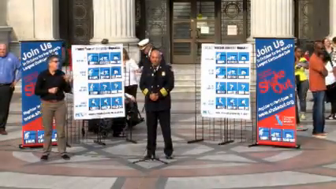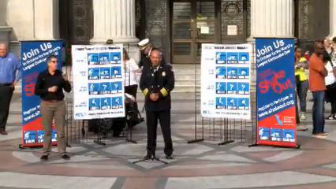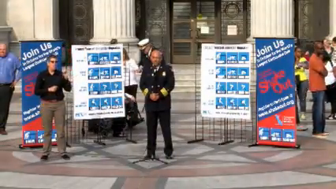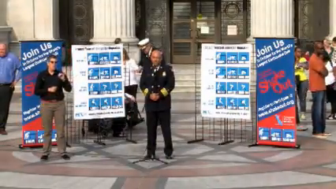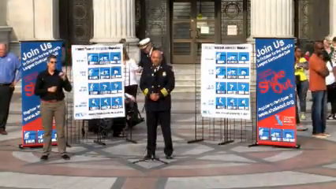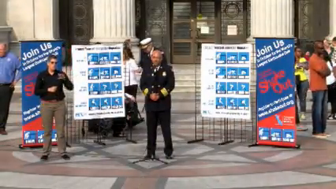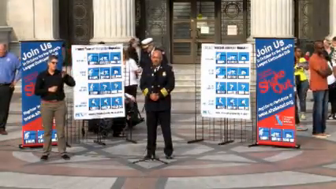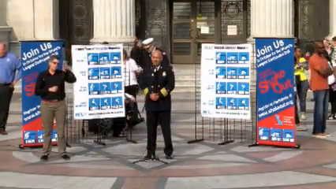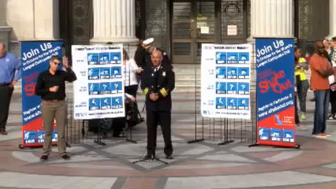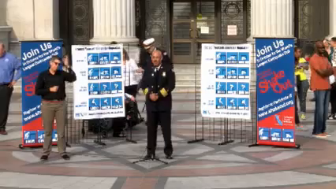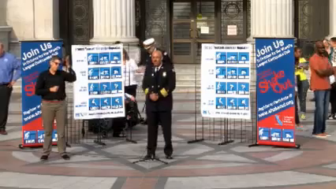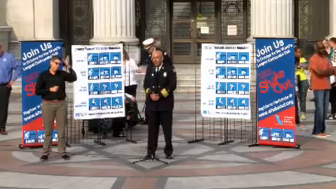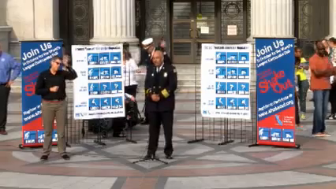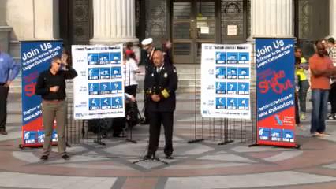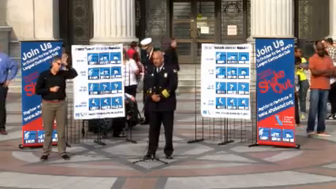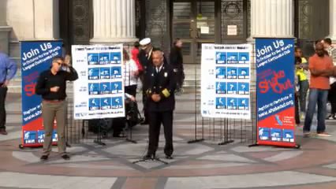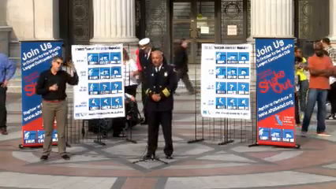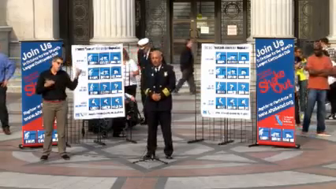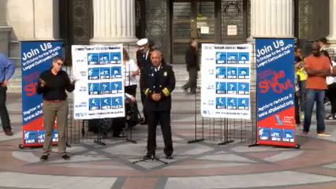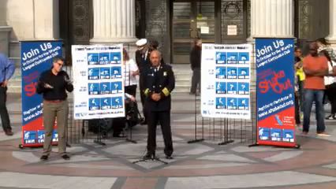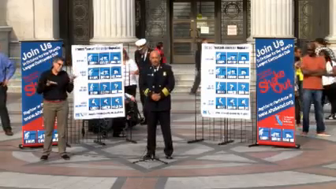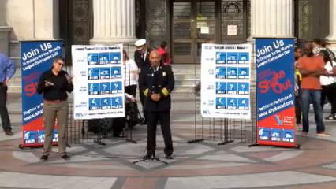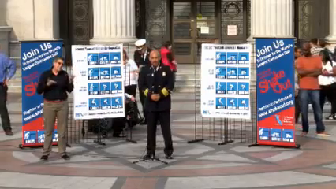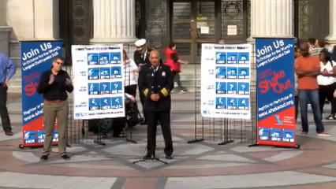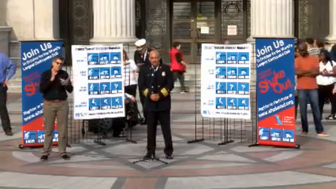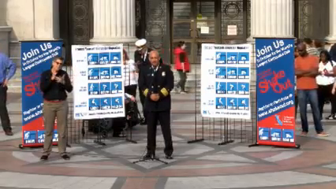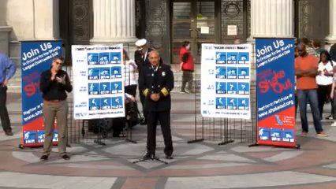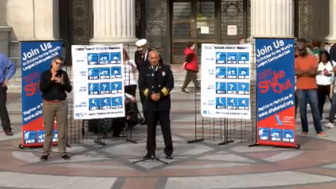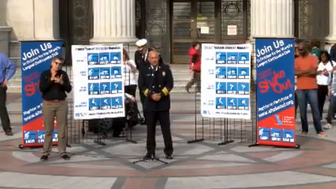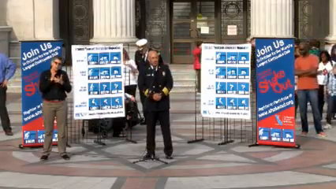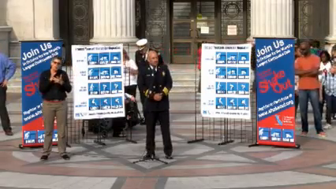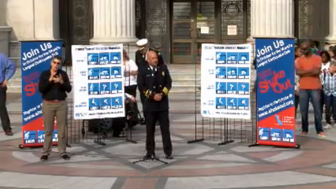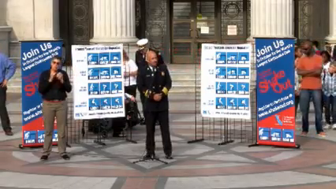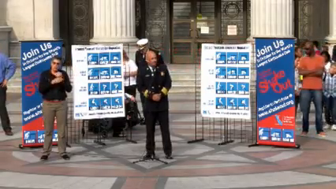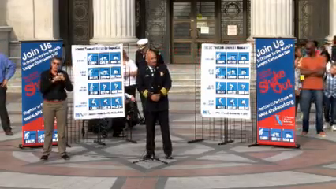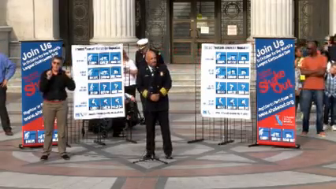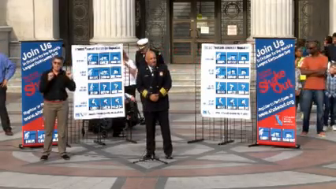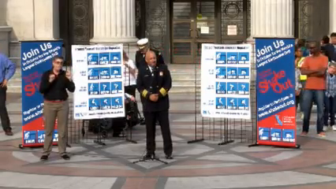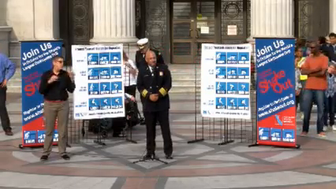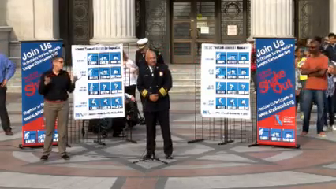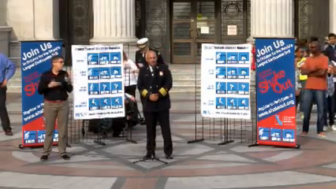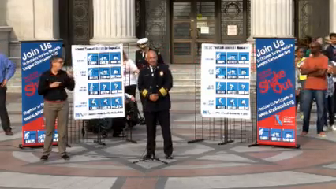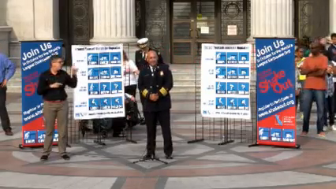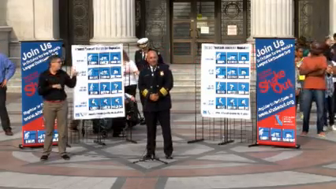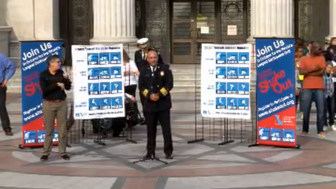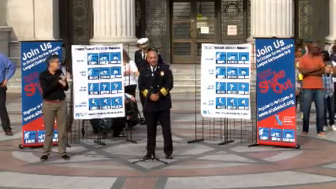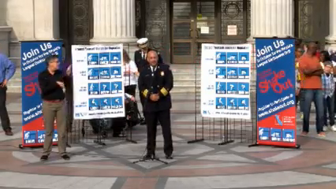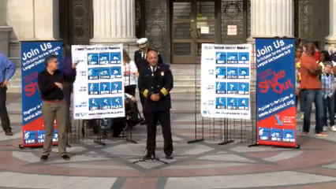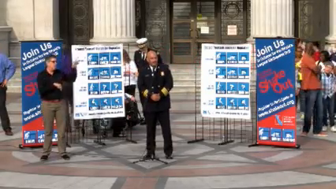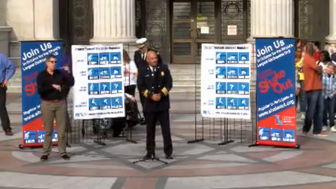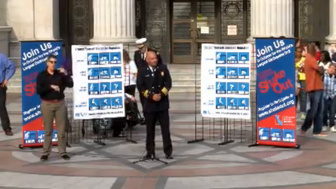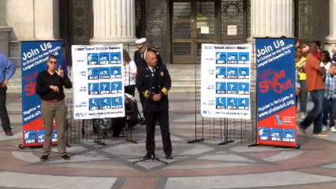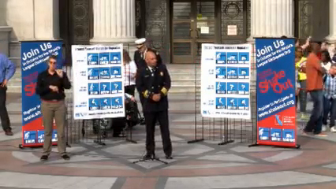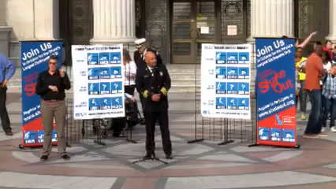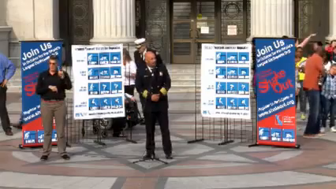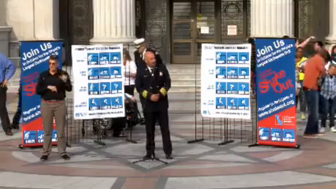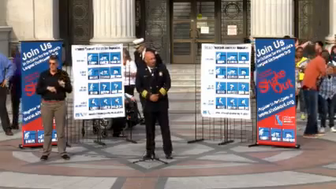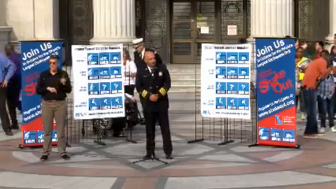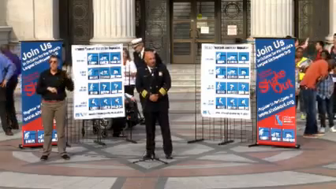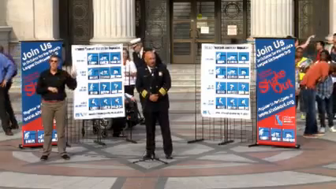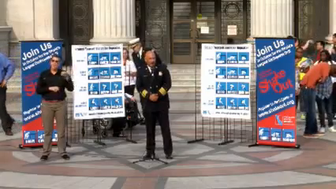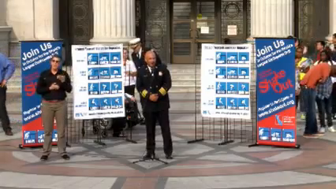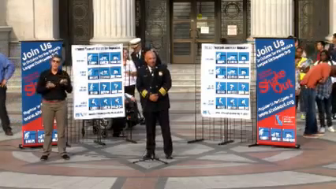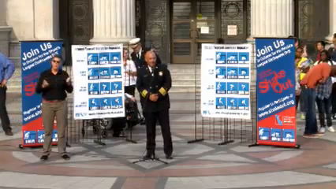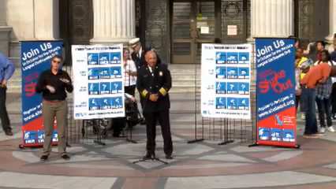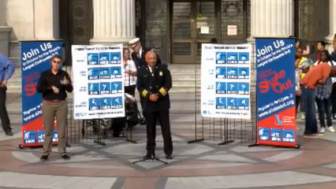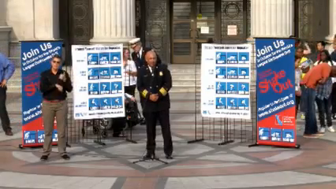heavy rescue, also known as technical rescue apparatus, positioned here in the plaza. This apparatus and the